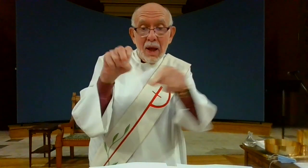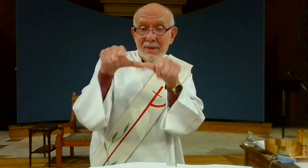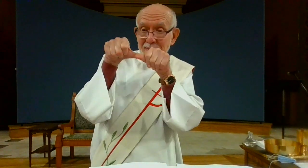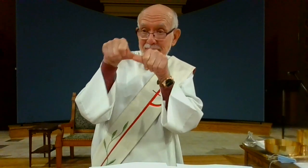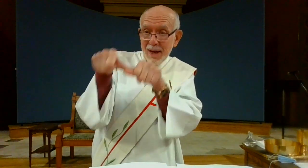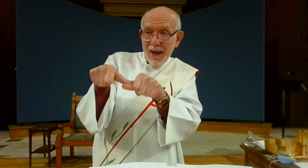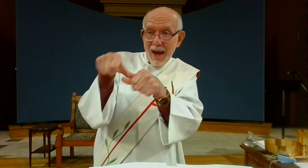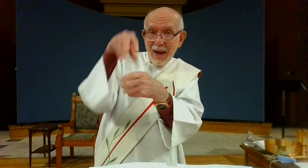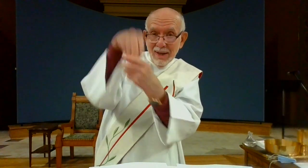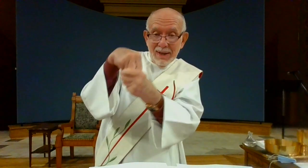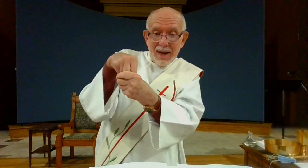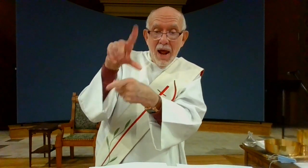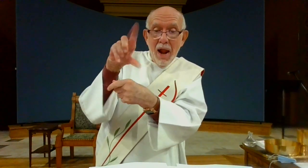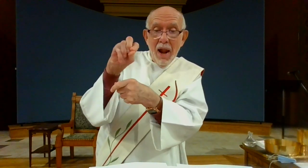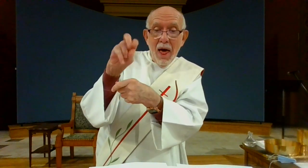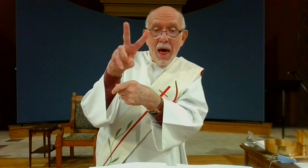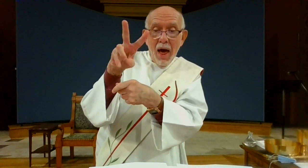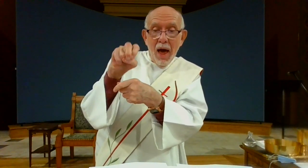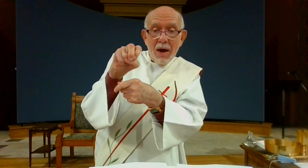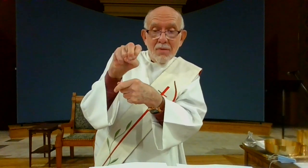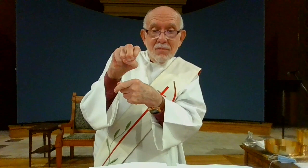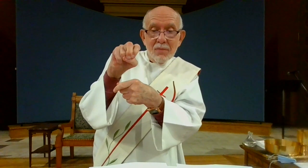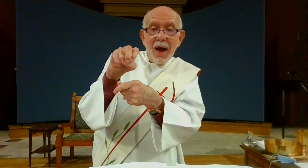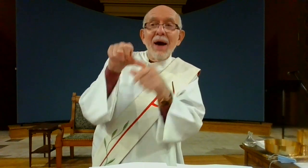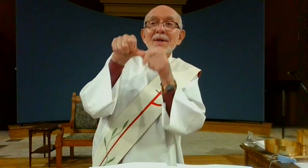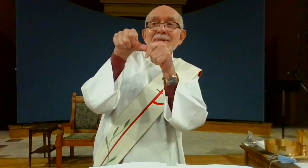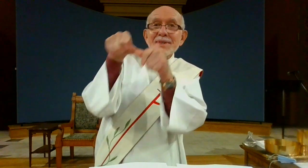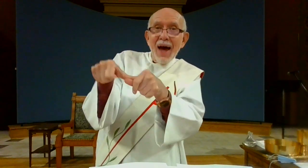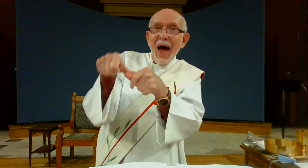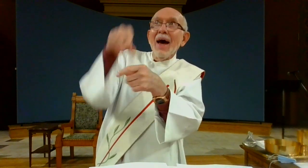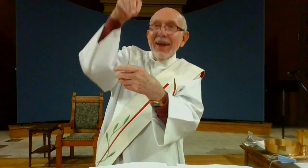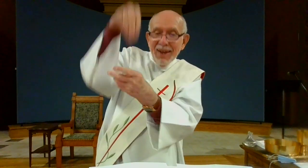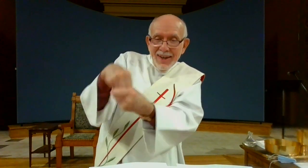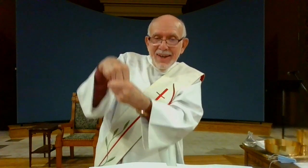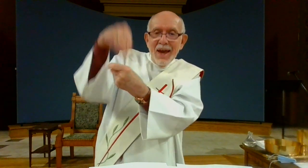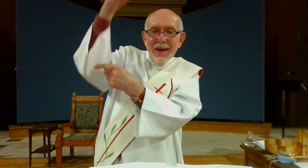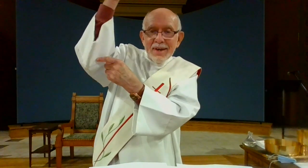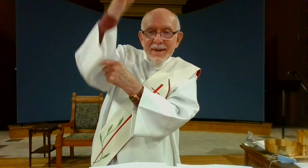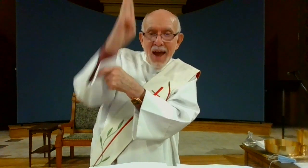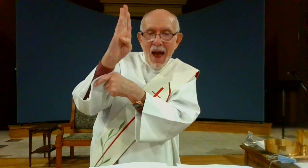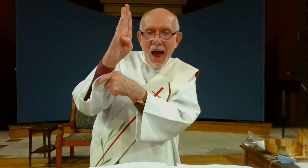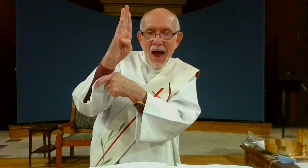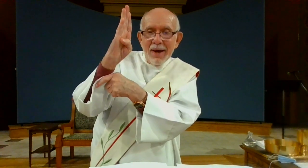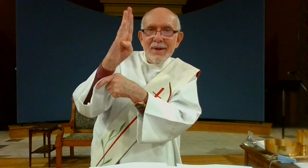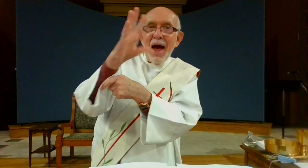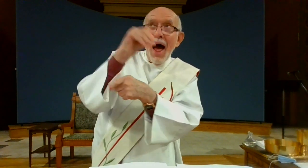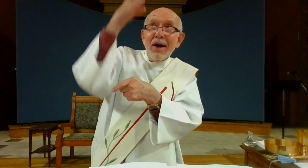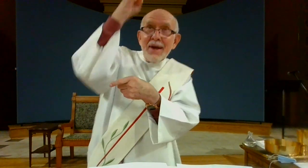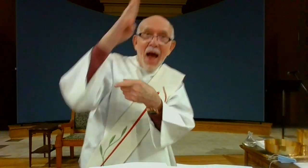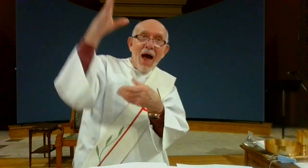and whoever remains in love remains in god in